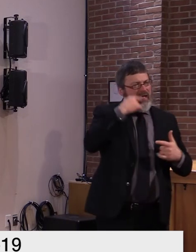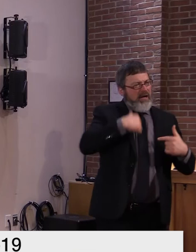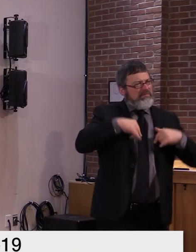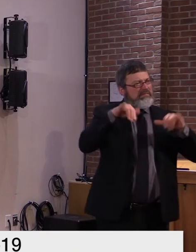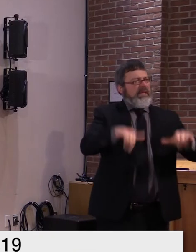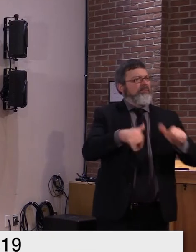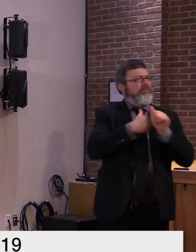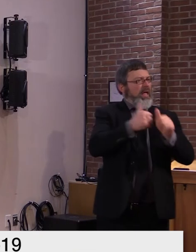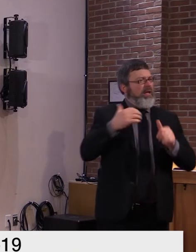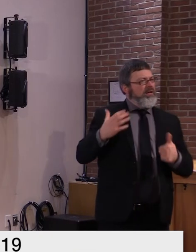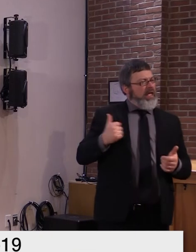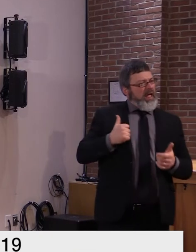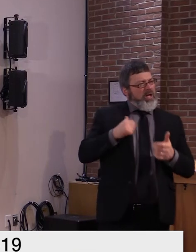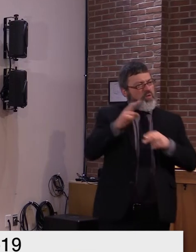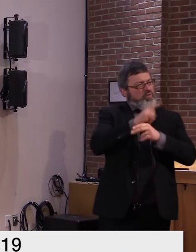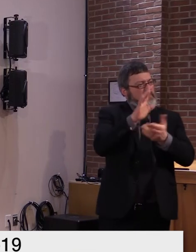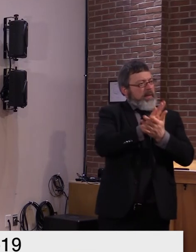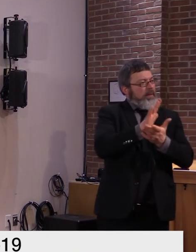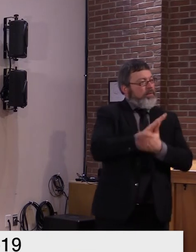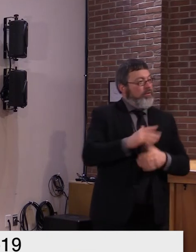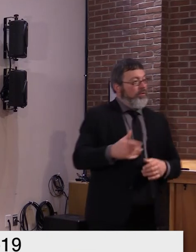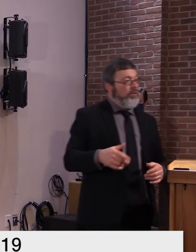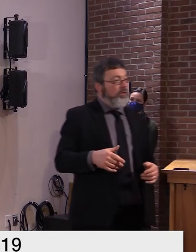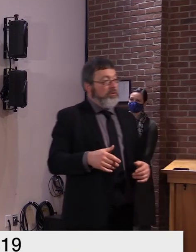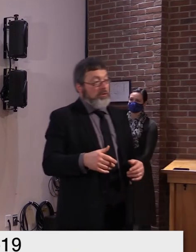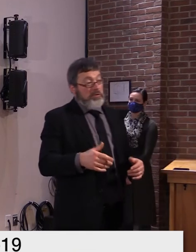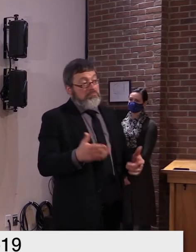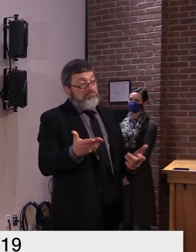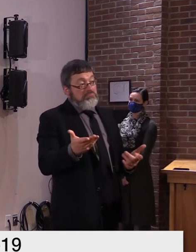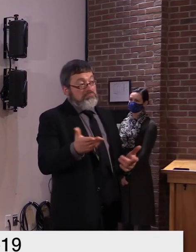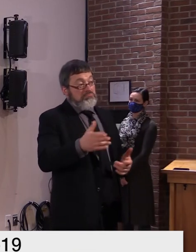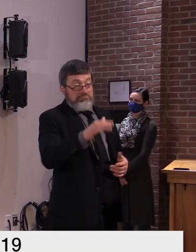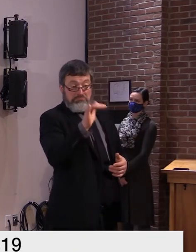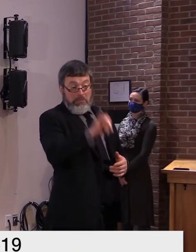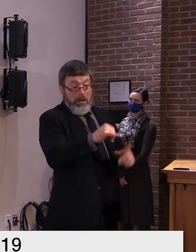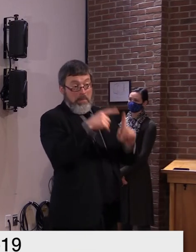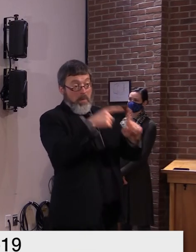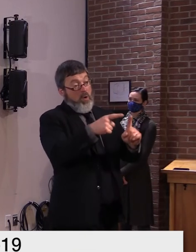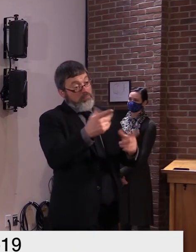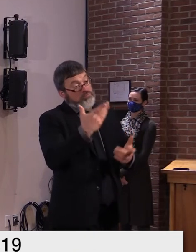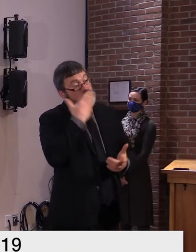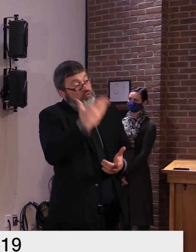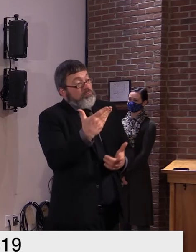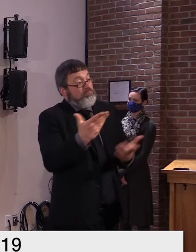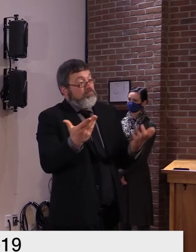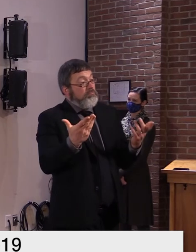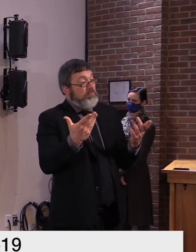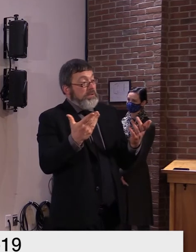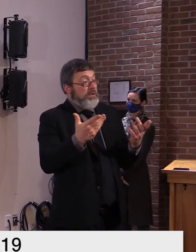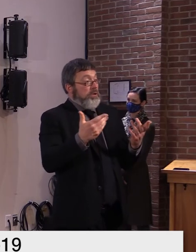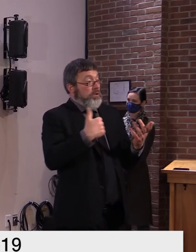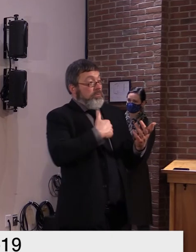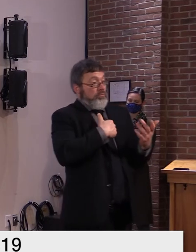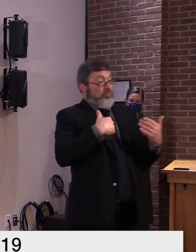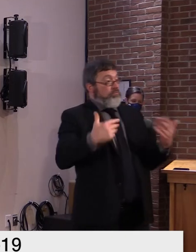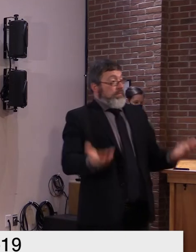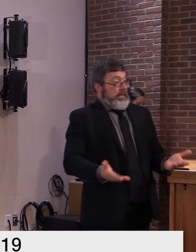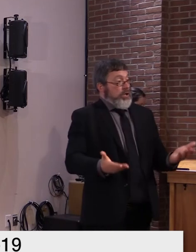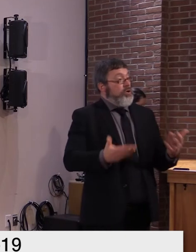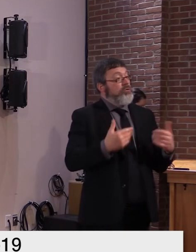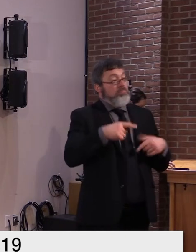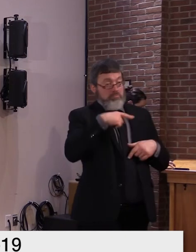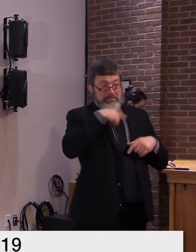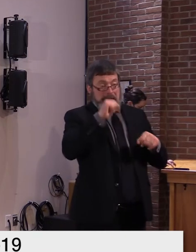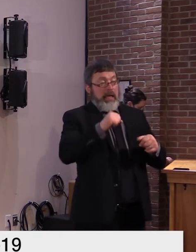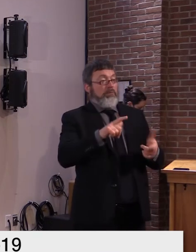Good point, Steve. In this state, we did, we do have paper ballots. And we can go back through them. And many other